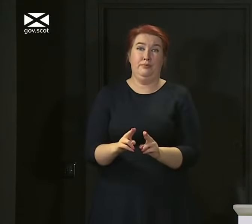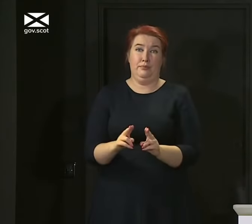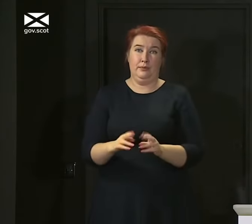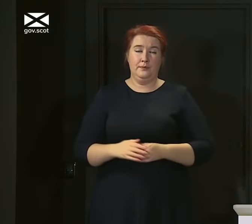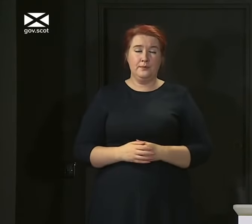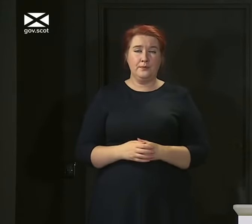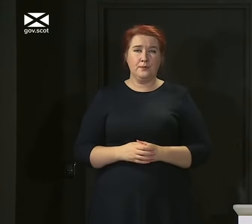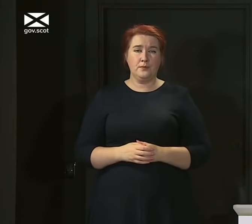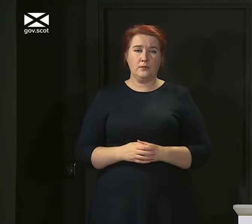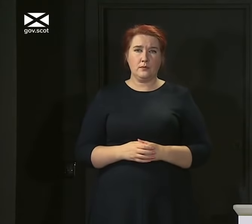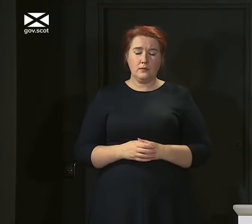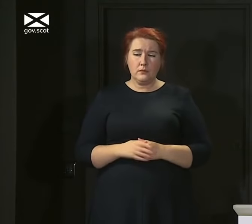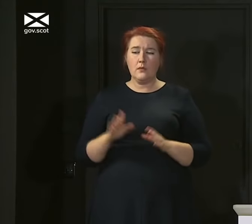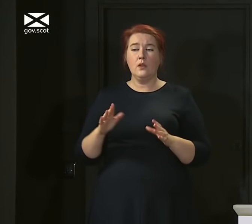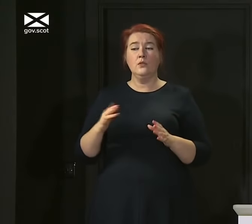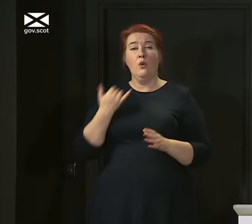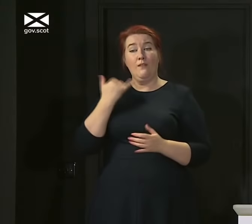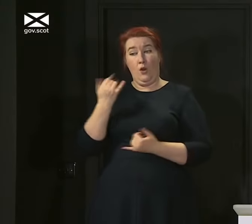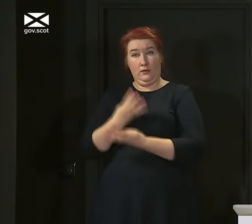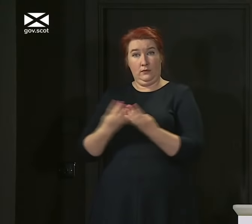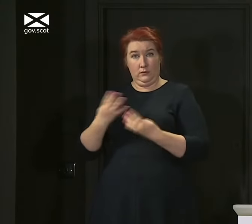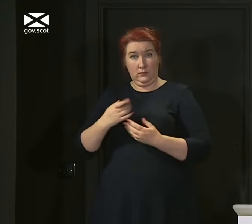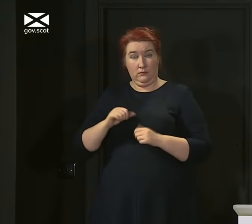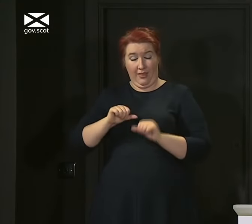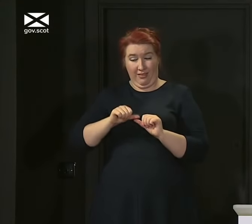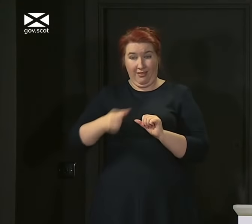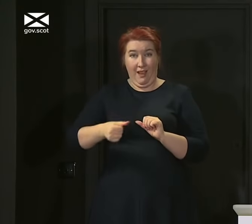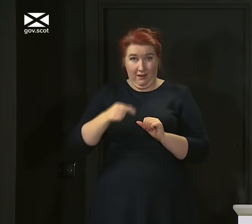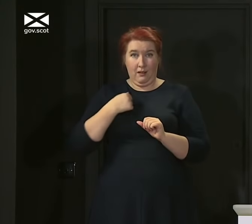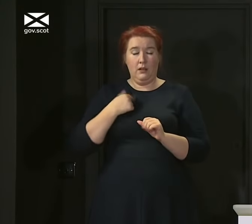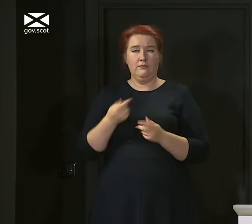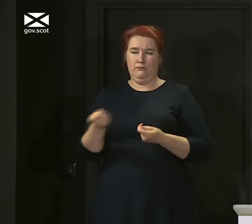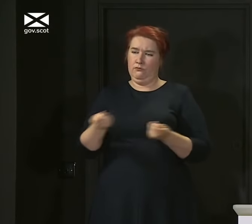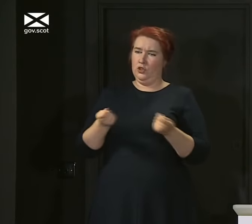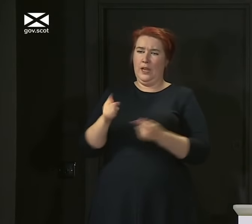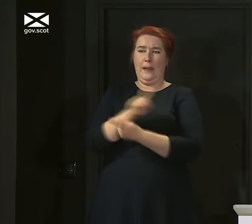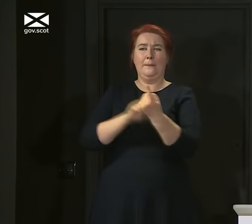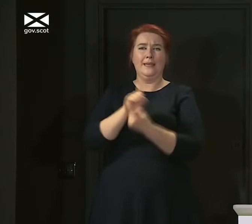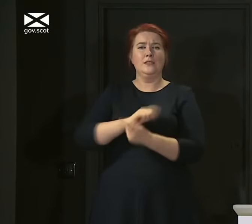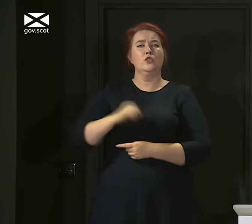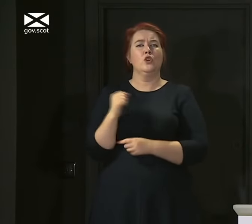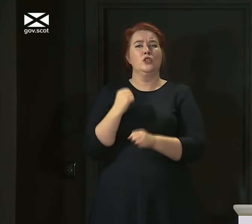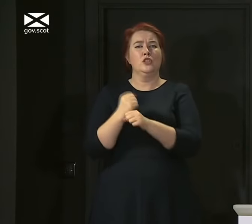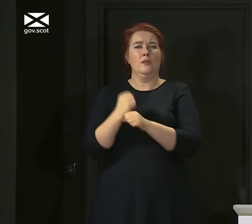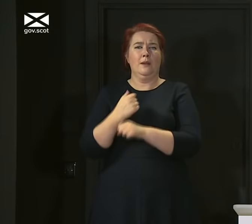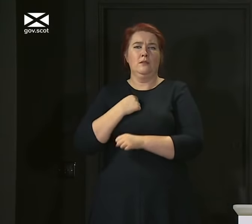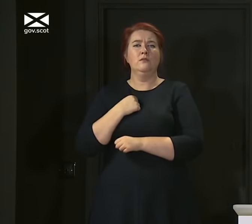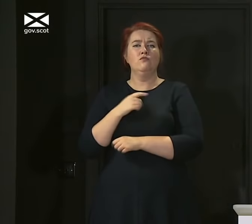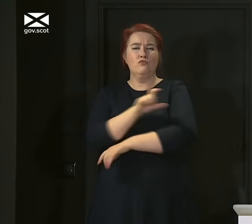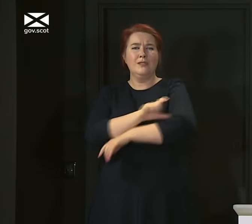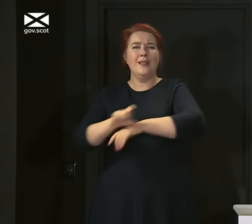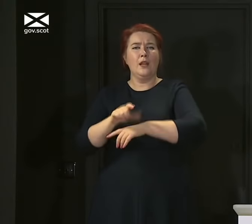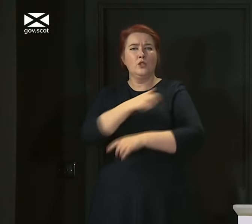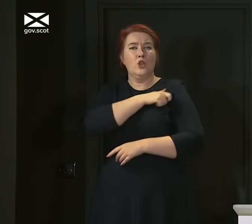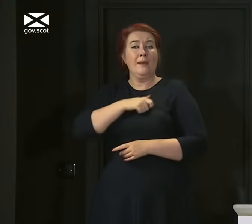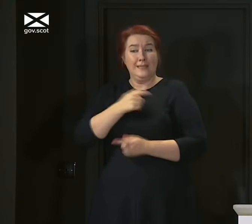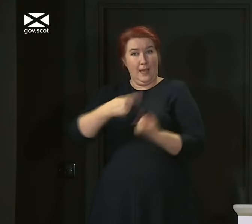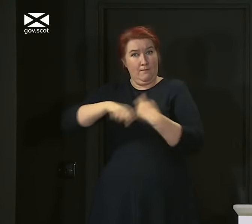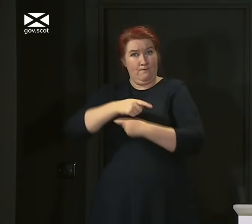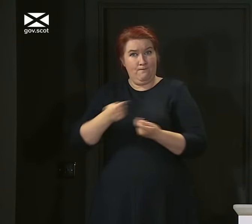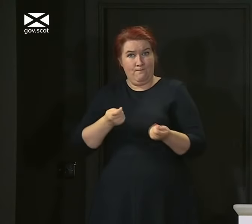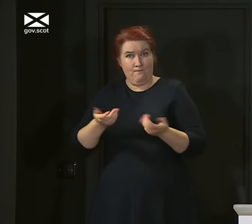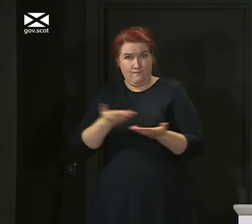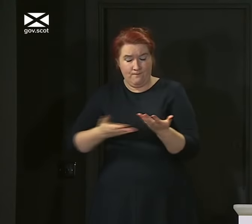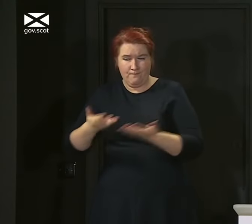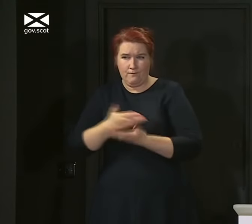Following on from that call this morning, I chaired a meeting of the Scottish Government's Resilience Committee, because I wanted to consider what, if any,